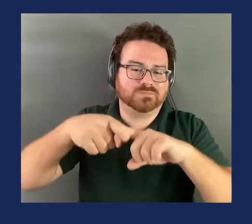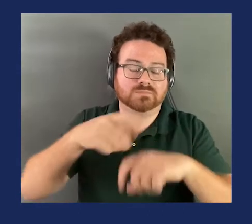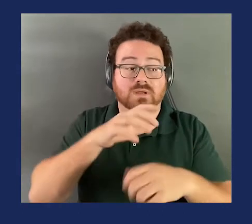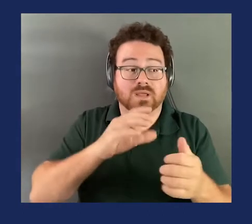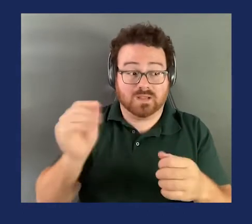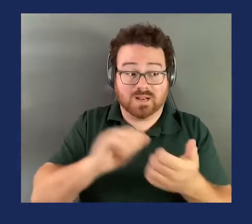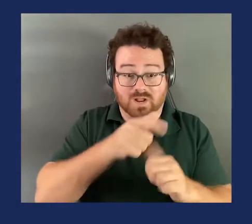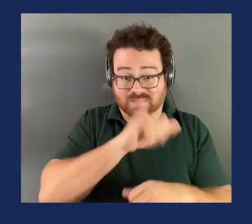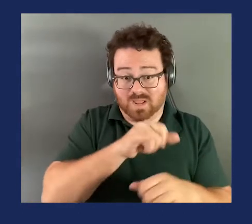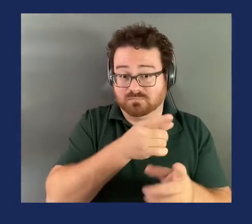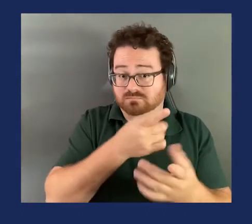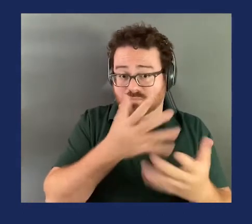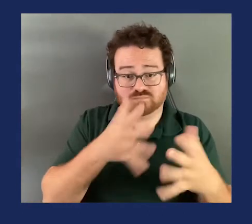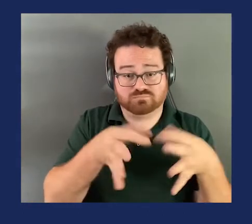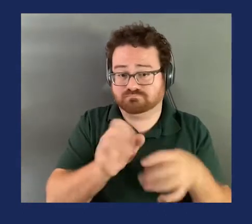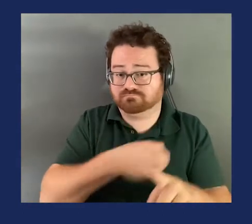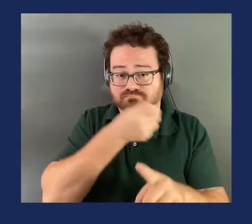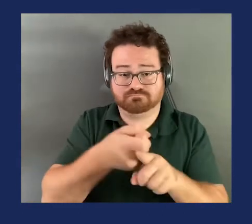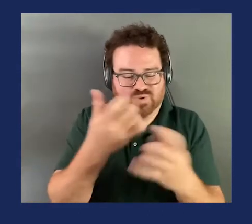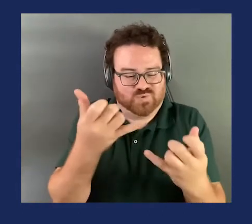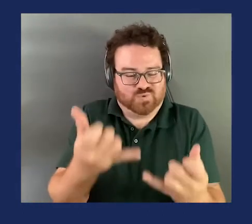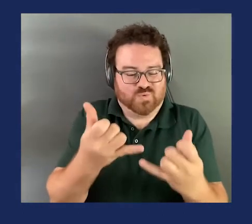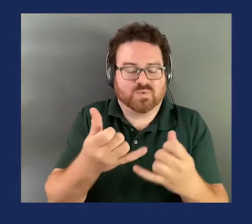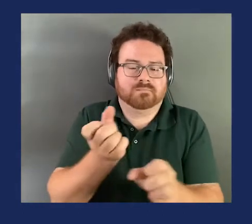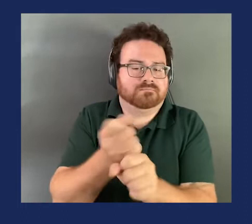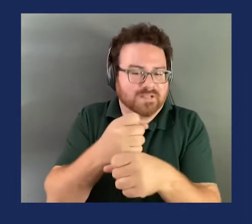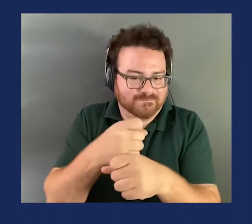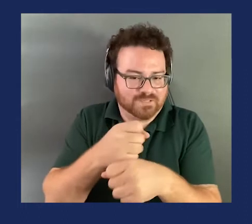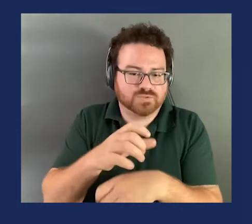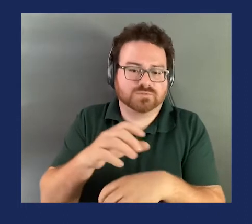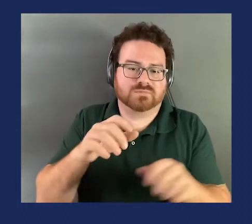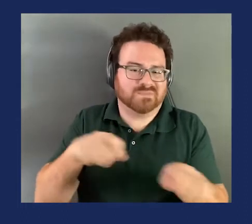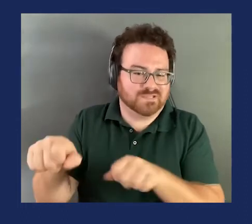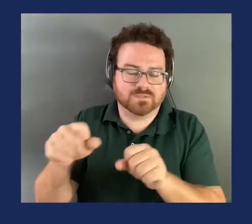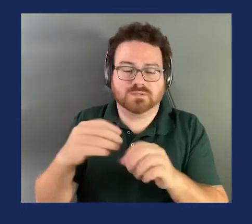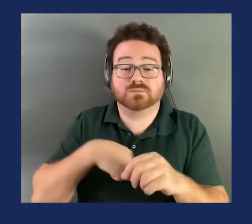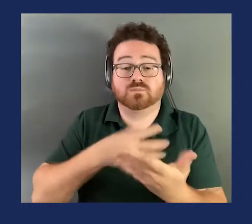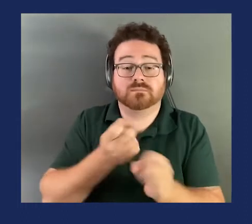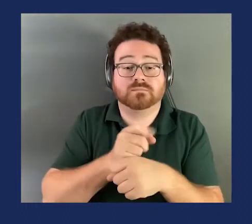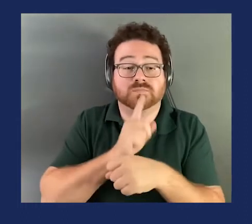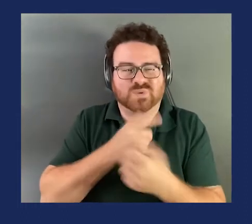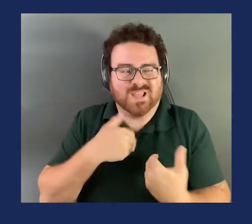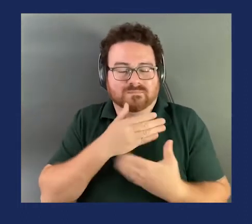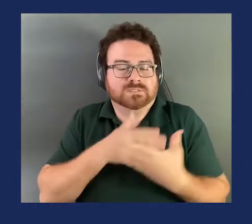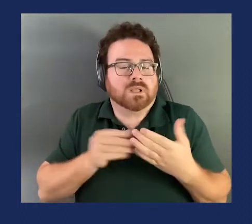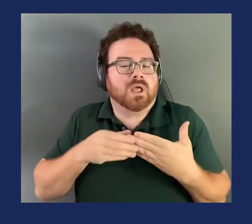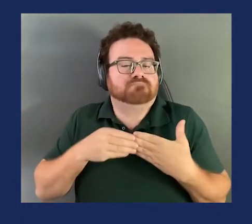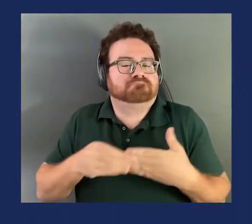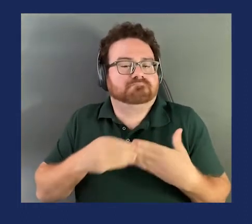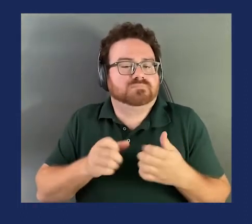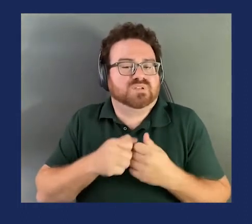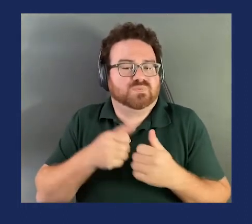So at this point, I think we want to maintain some flexibility in the final rule with the supply chain issues, and